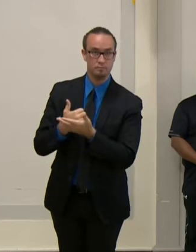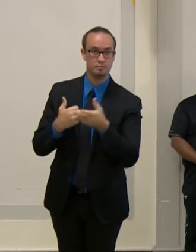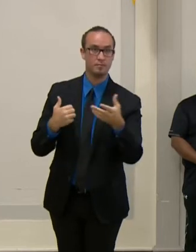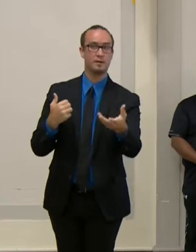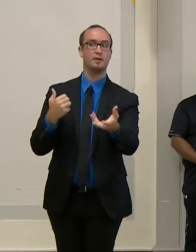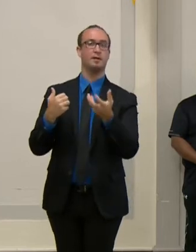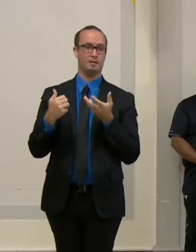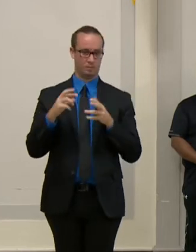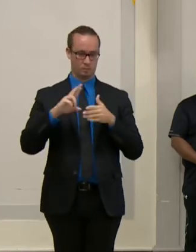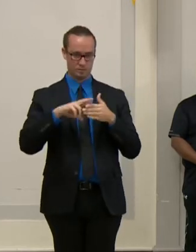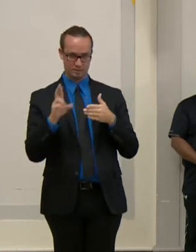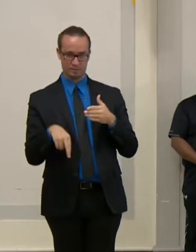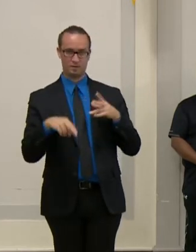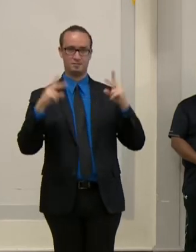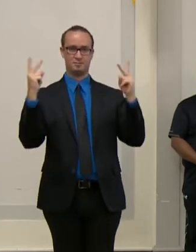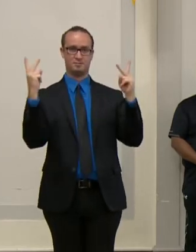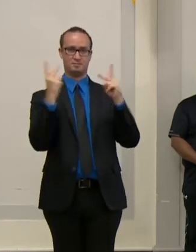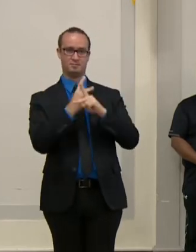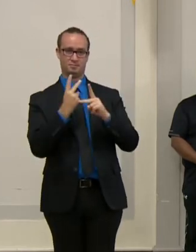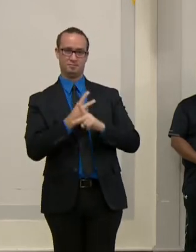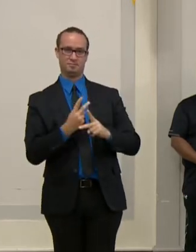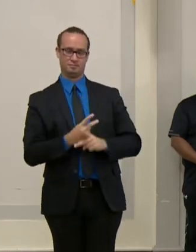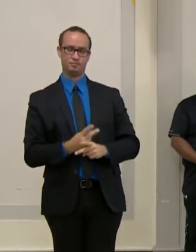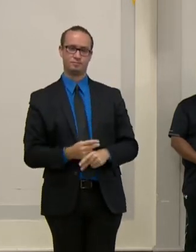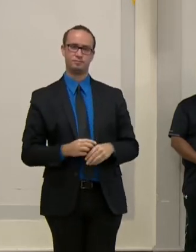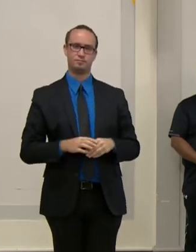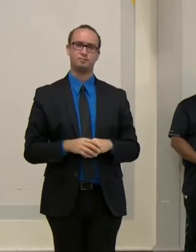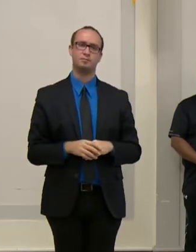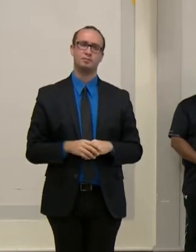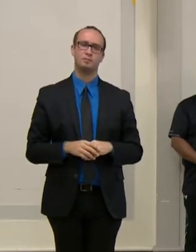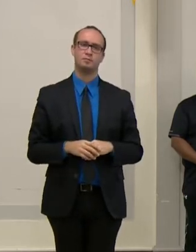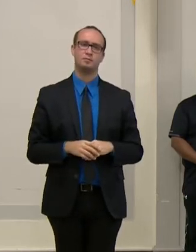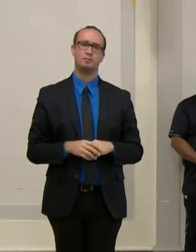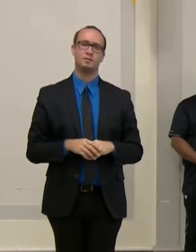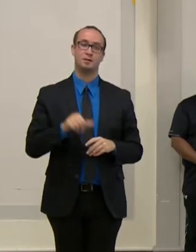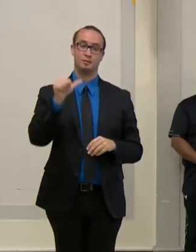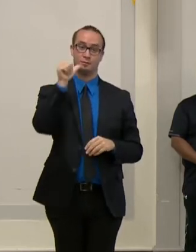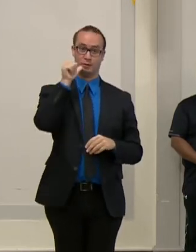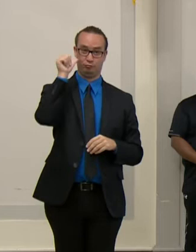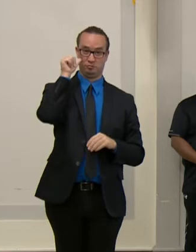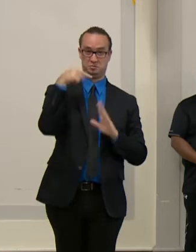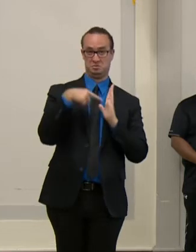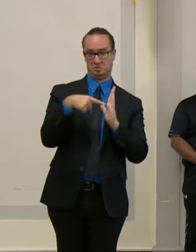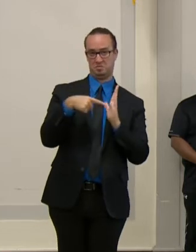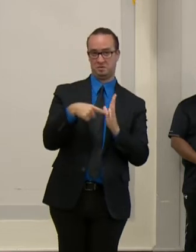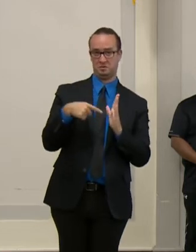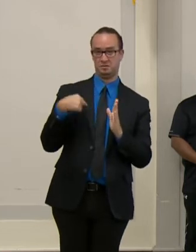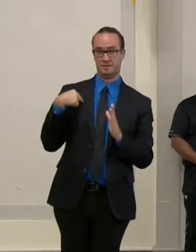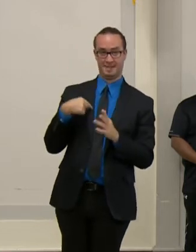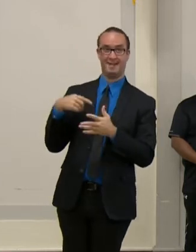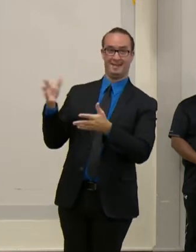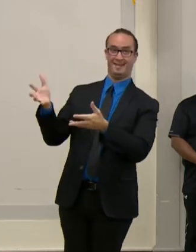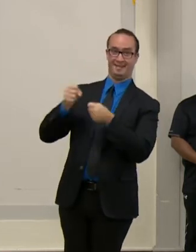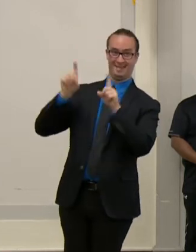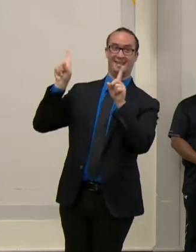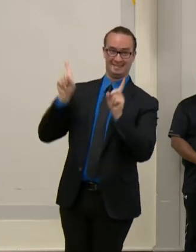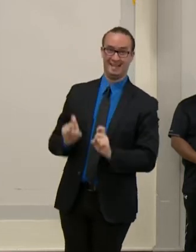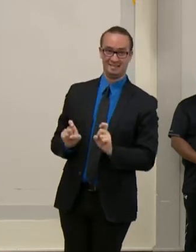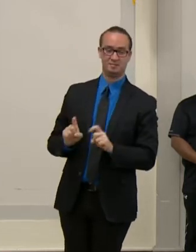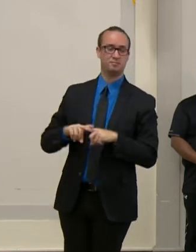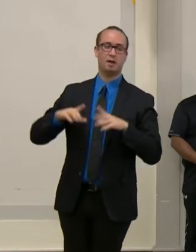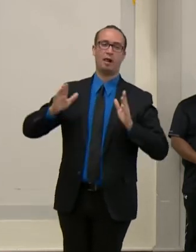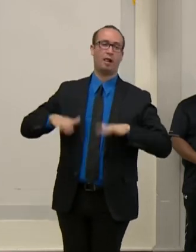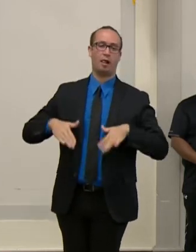the lab. For example, specimens collected yesterday are less likely to have been processed and reported compared to tests that were collected